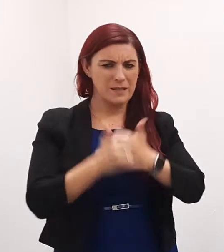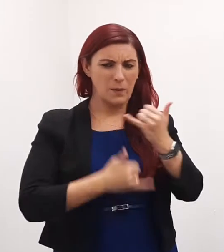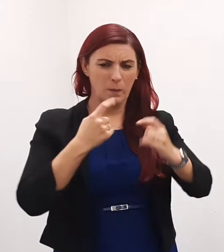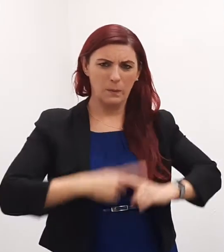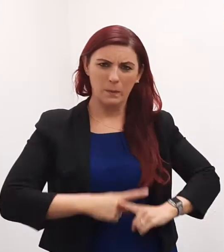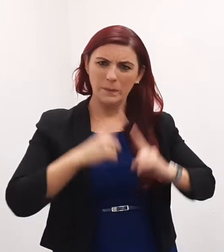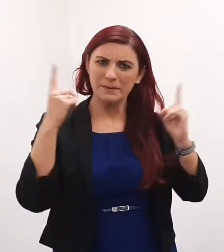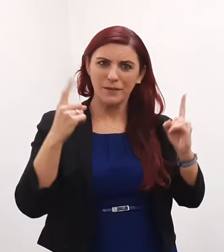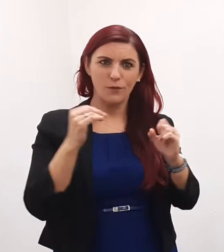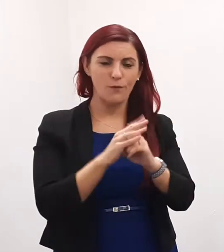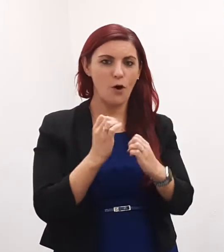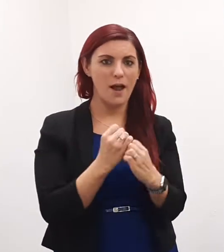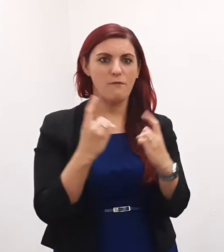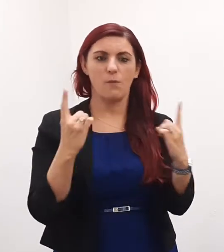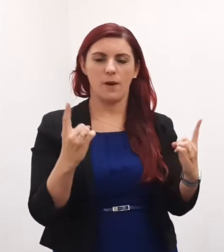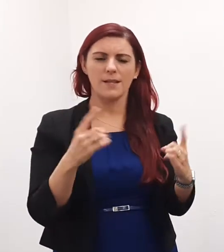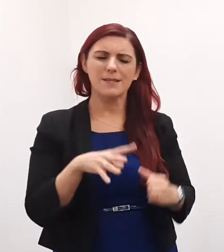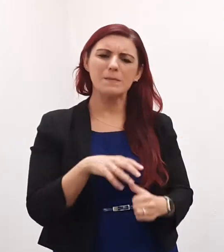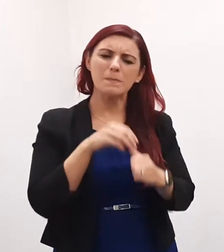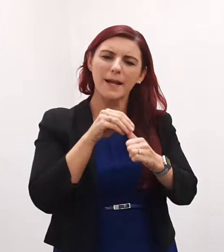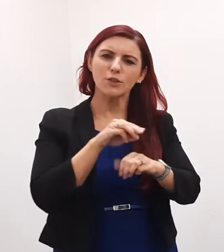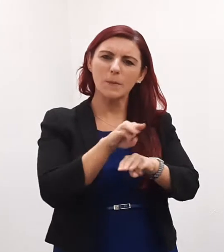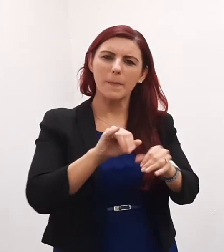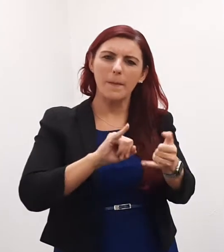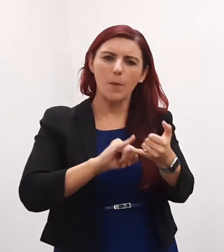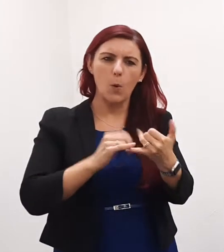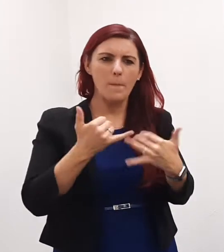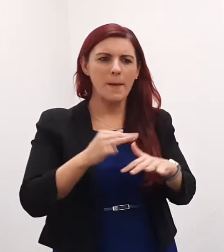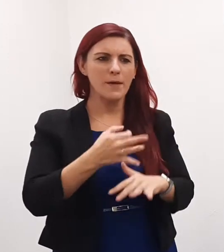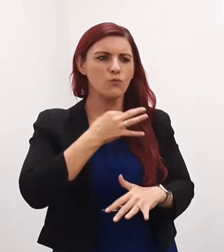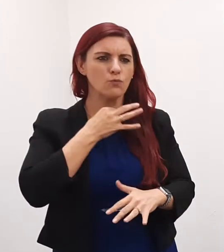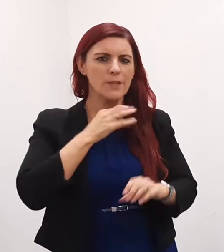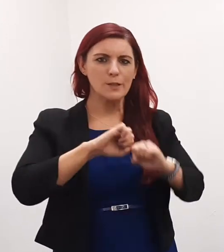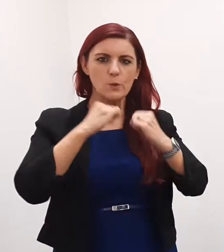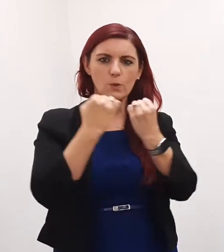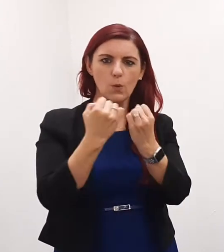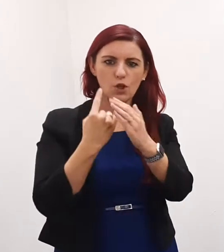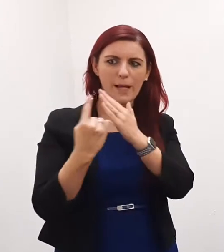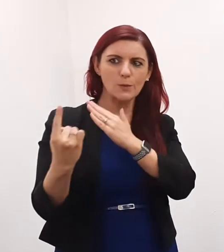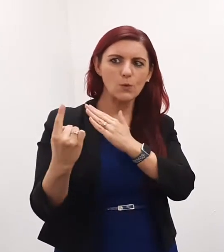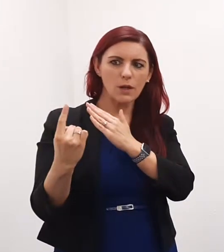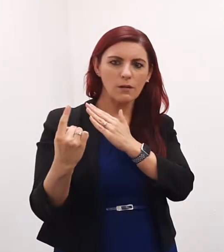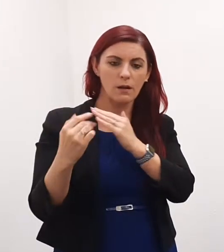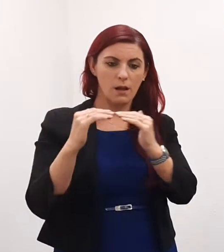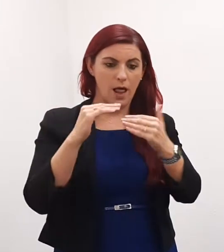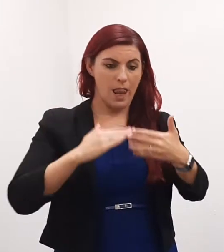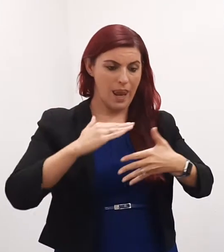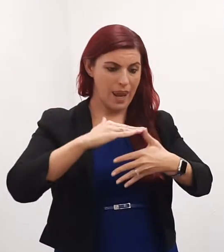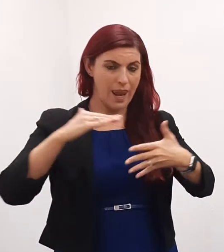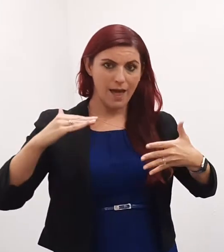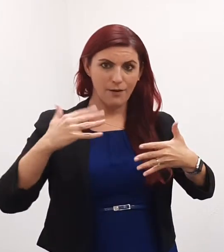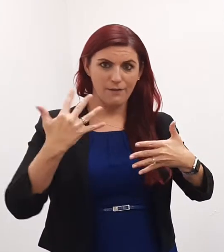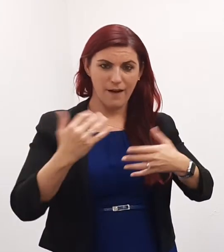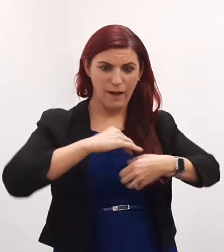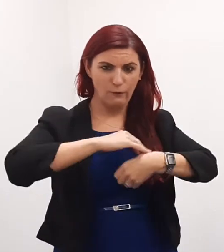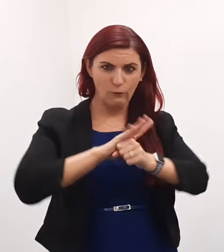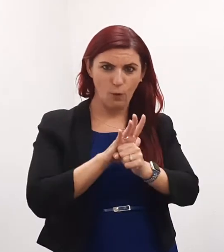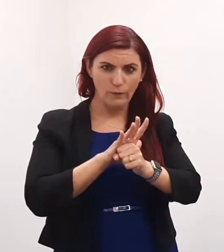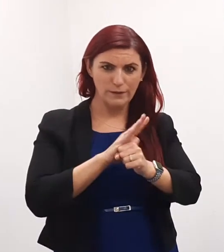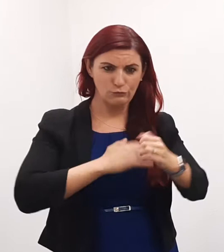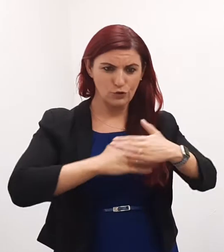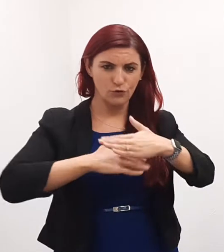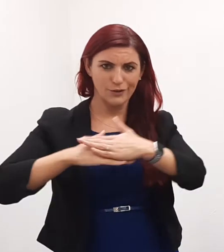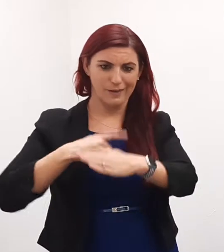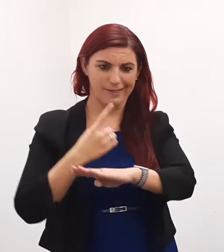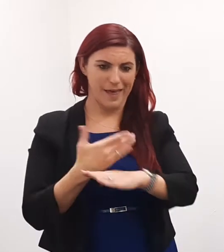for all our citizens and especially those who may be at risk of social exclusion. With level 5 COVID-19 restrictions currently in place,